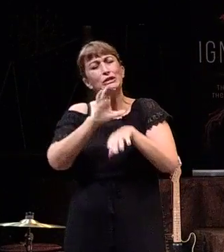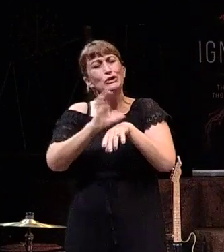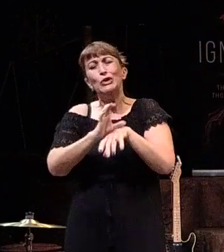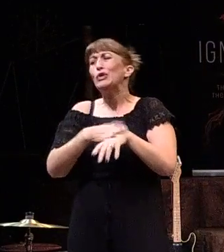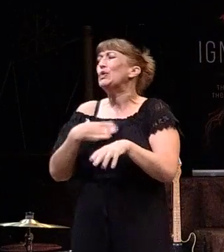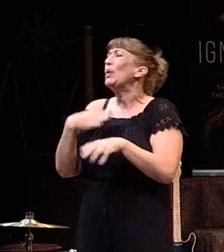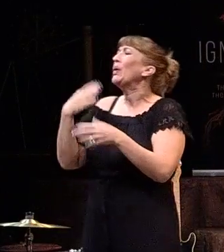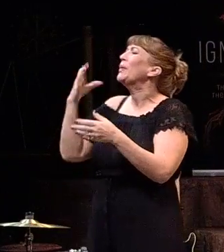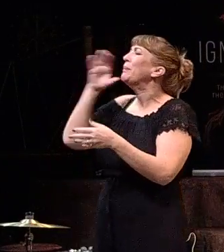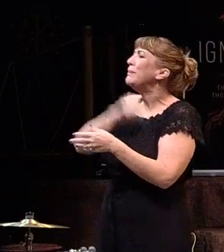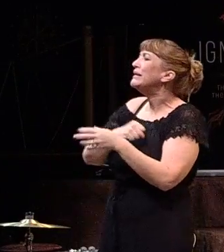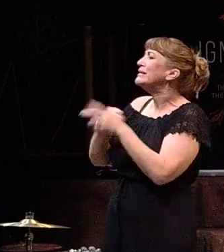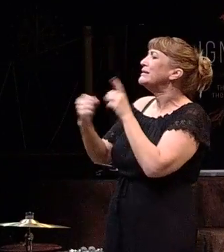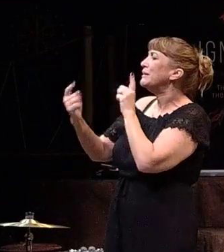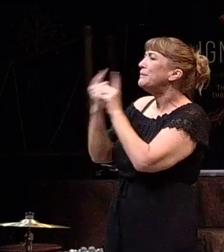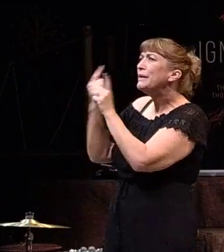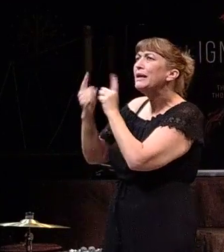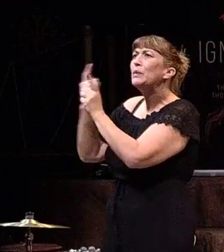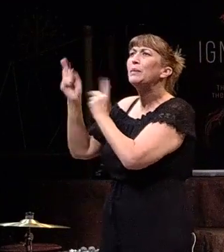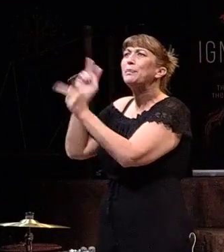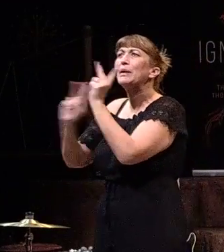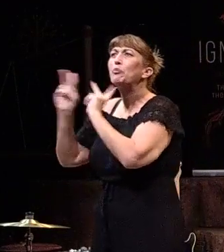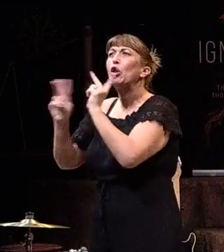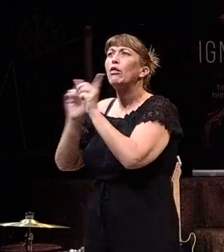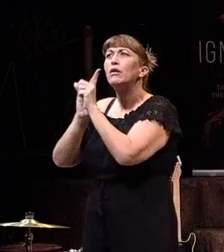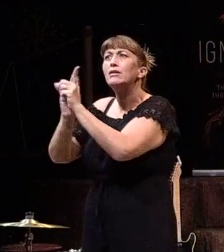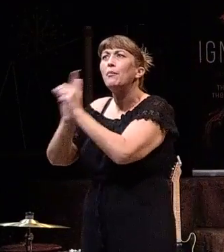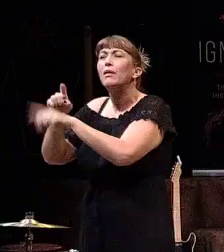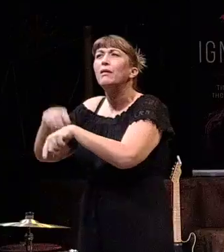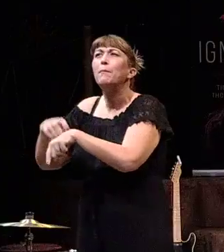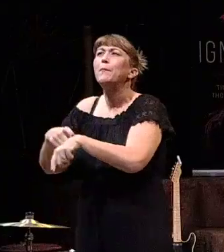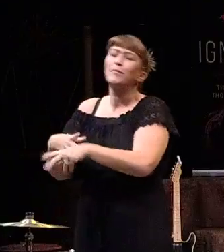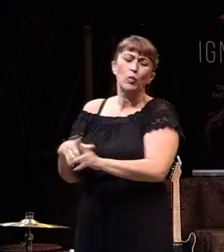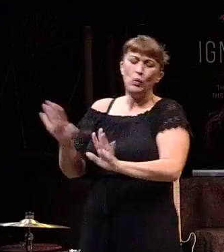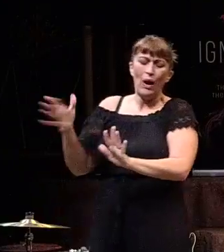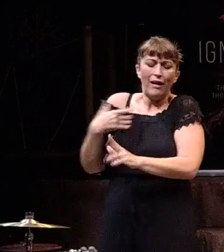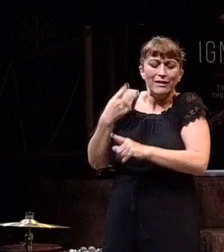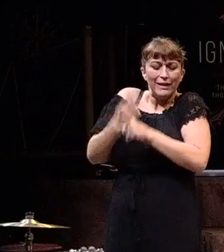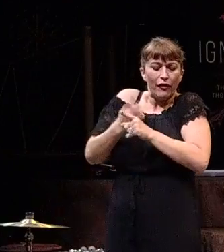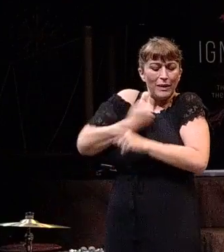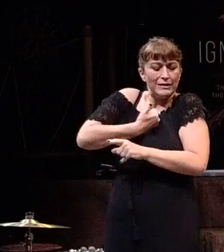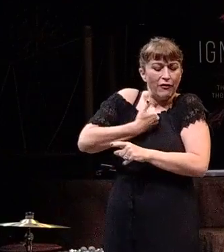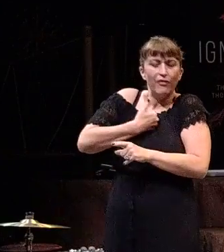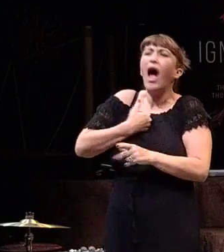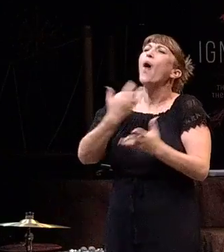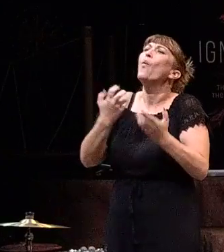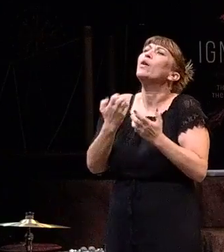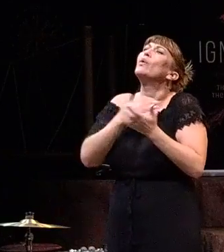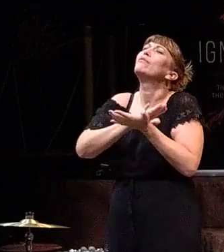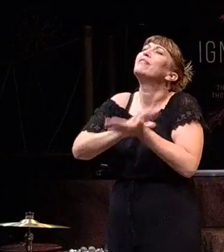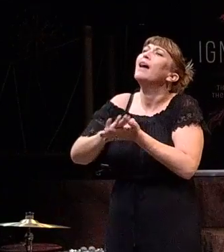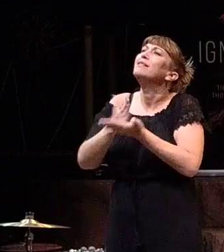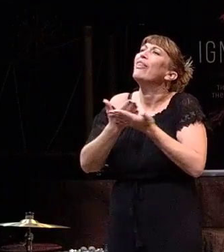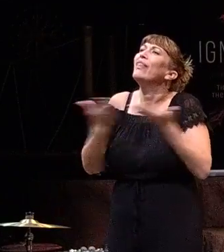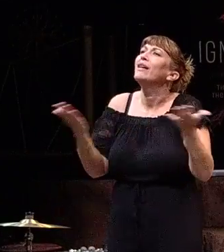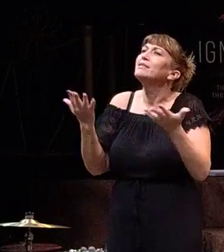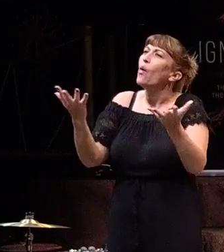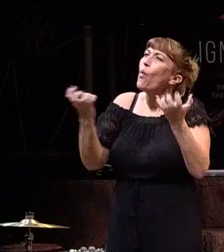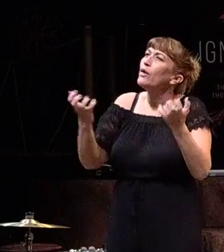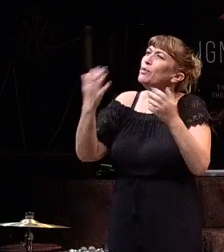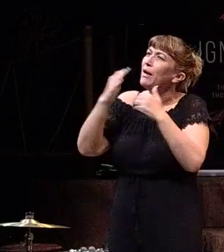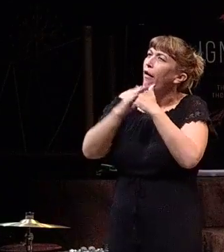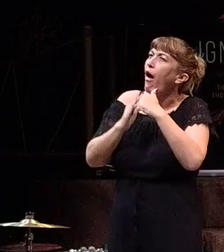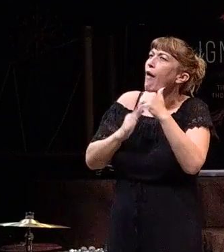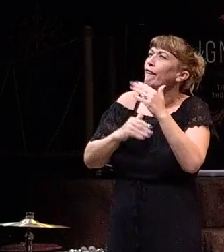meeting with that person, but I need to make sure that I'm taking care of myself. I want to have nice things. I want to be comfortable.